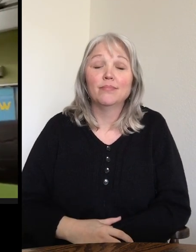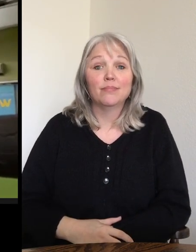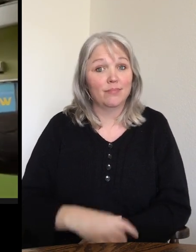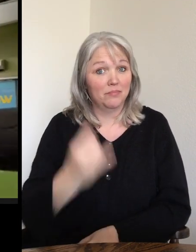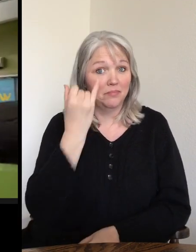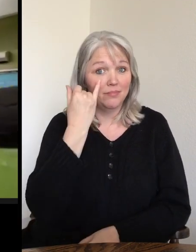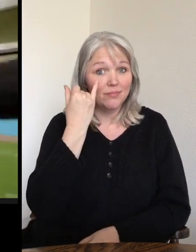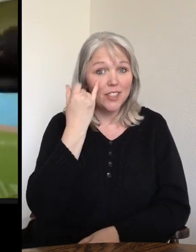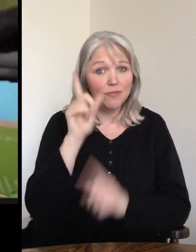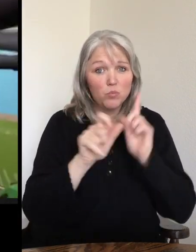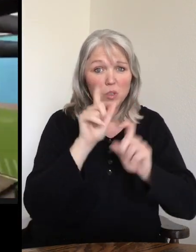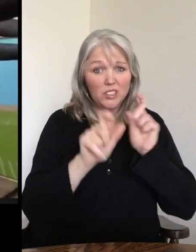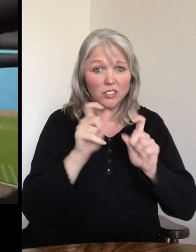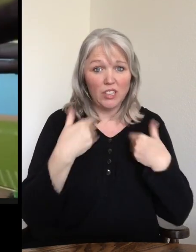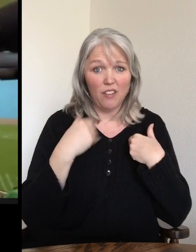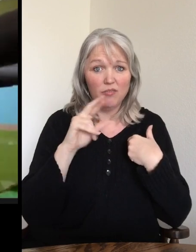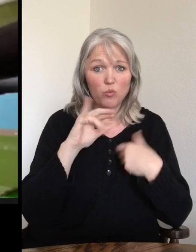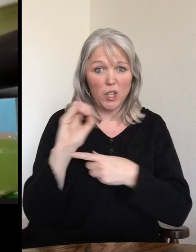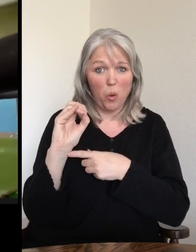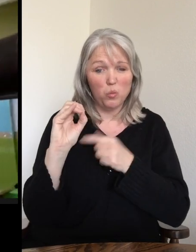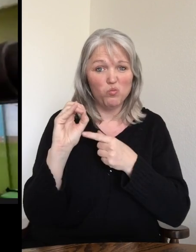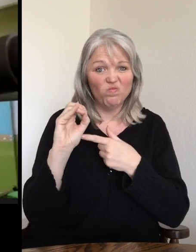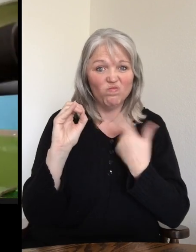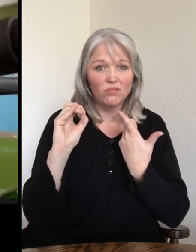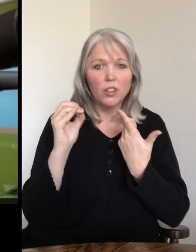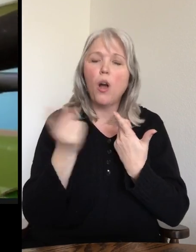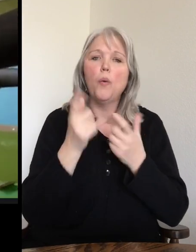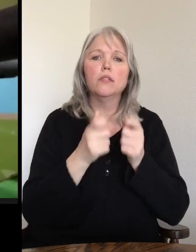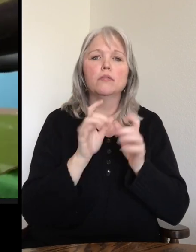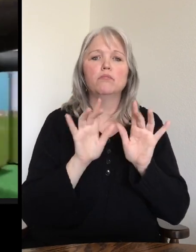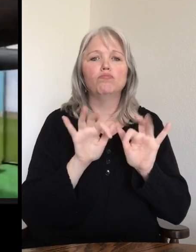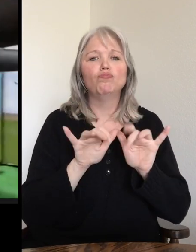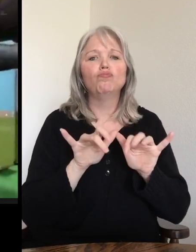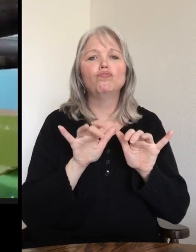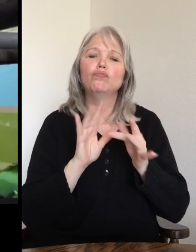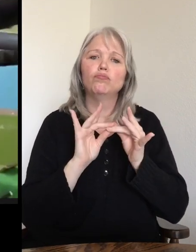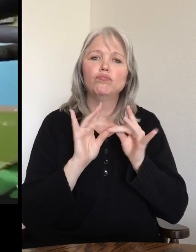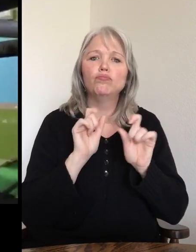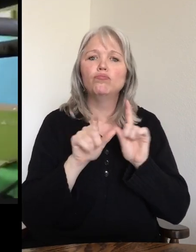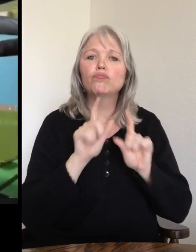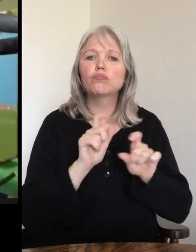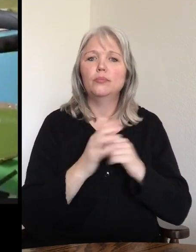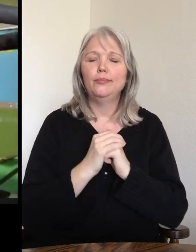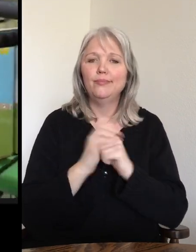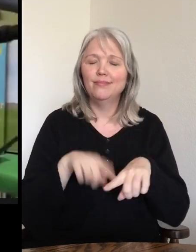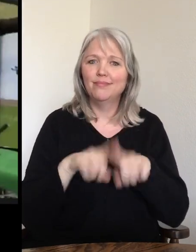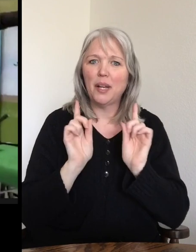So if anybody has questions about Rico, you can always chime in on those. But we, there's a lot